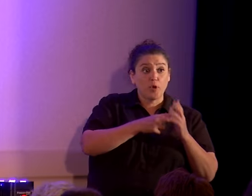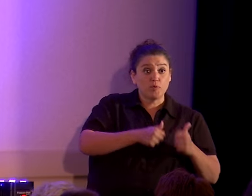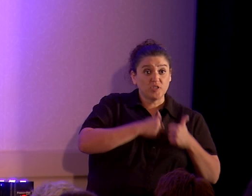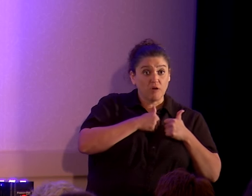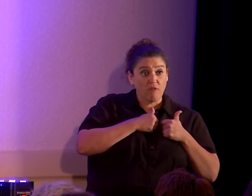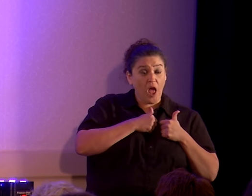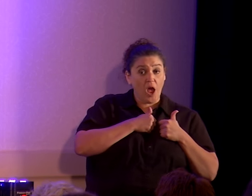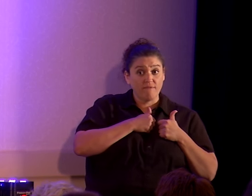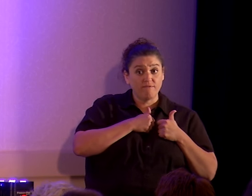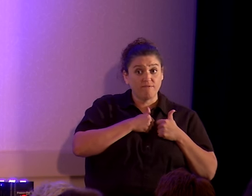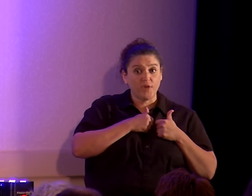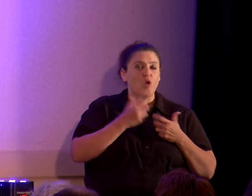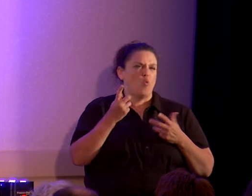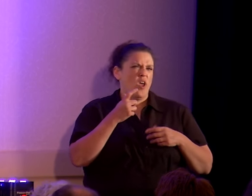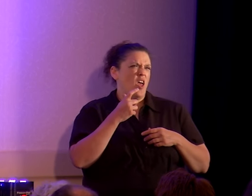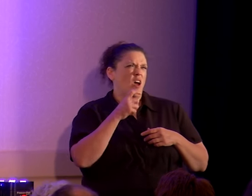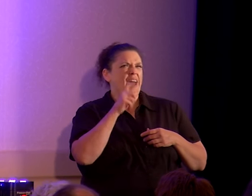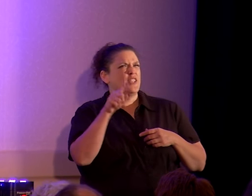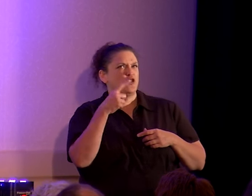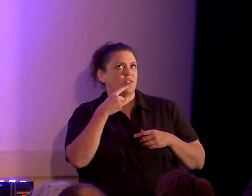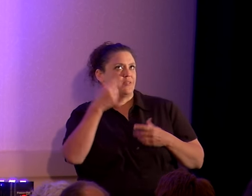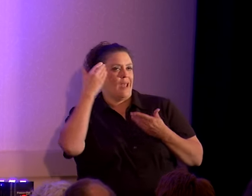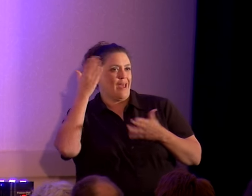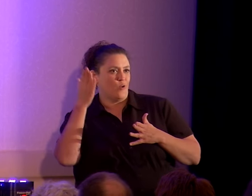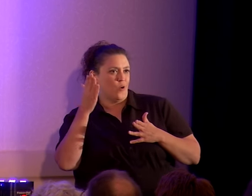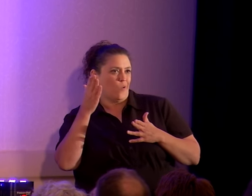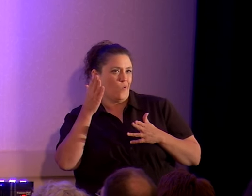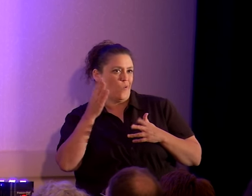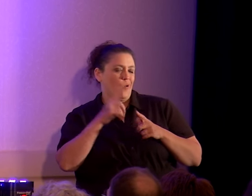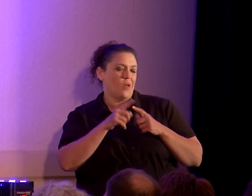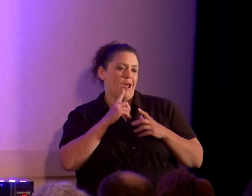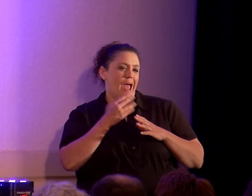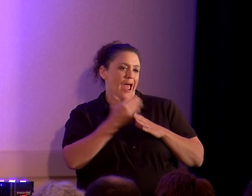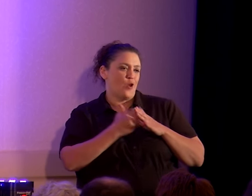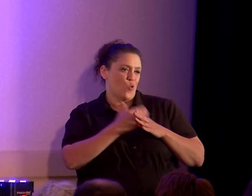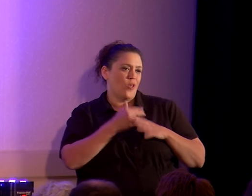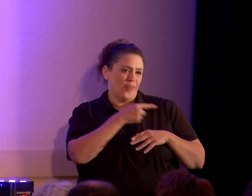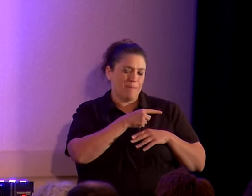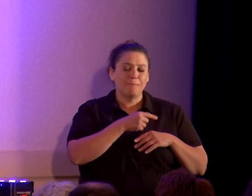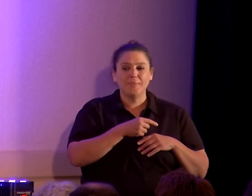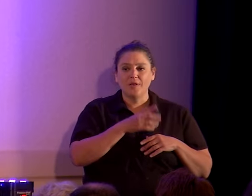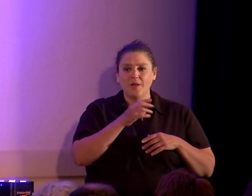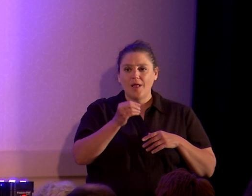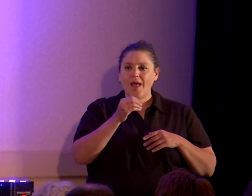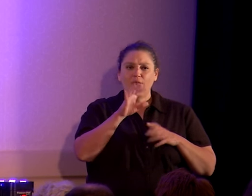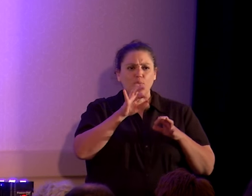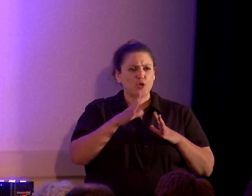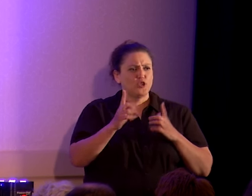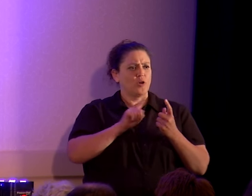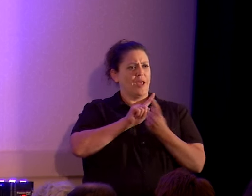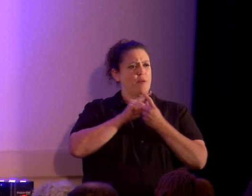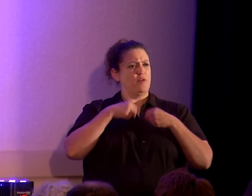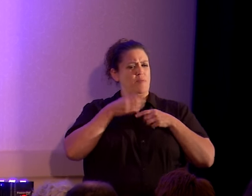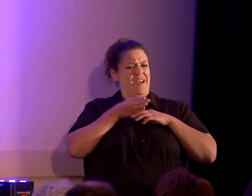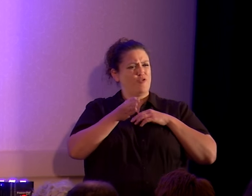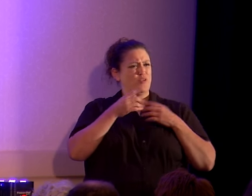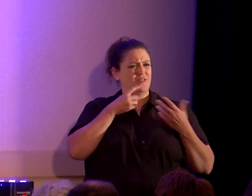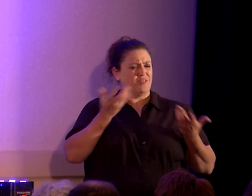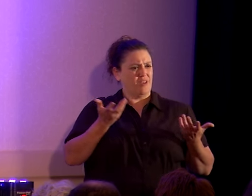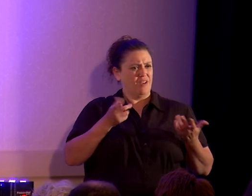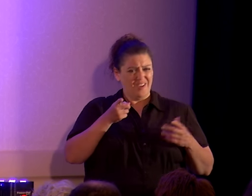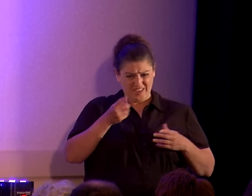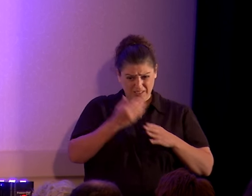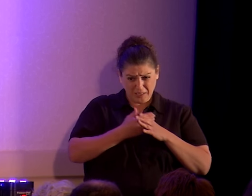He said, well I said a little bit more than I don't know, but boy did it annoy them that I didn't come down. And the preacher actually came up to me afterwards and said, doesn't